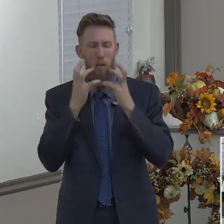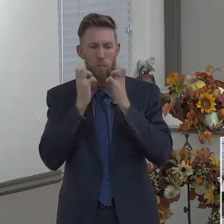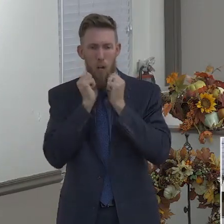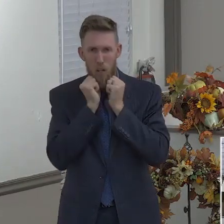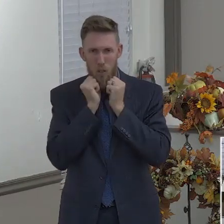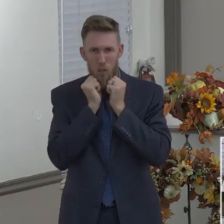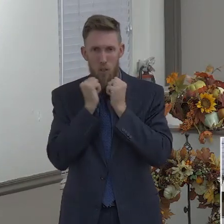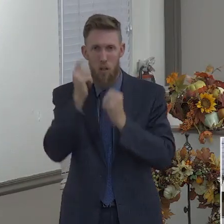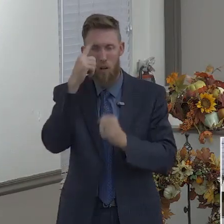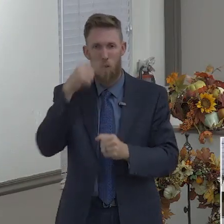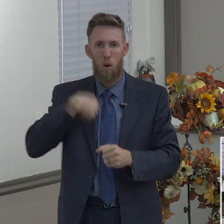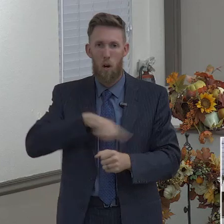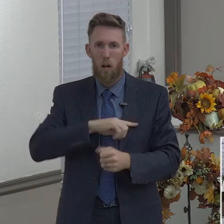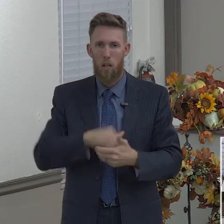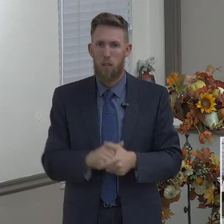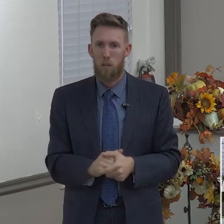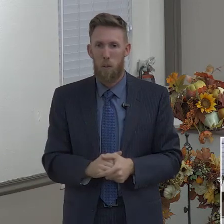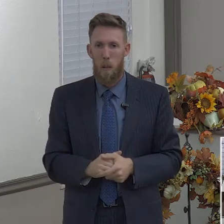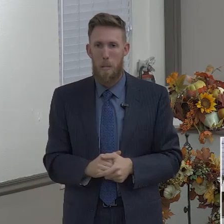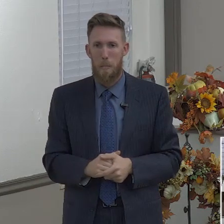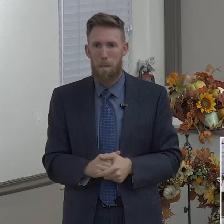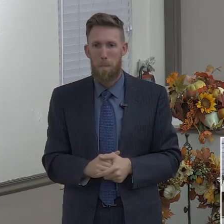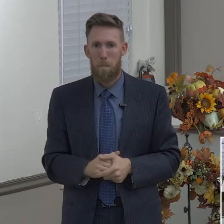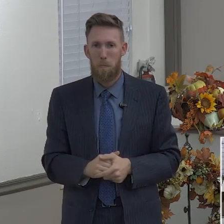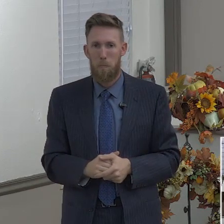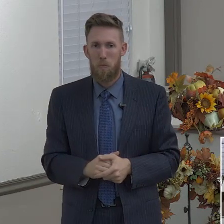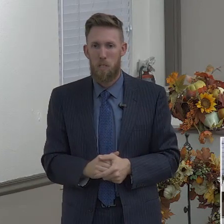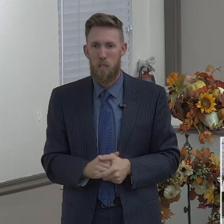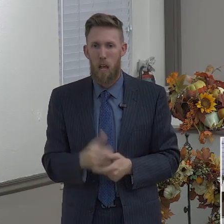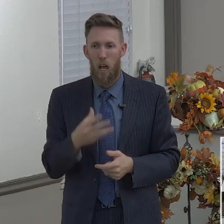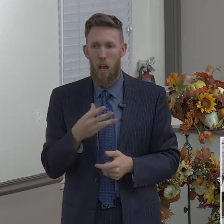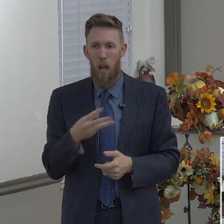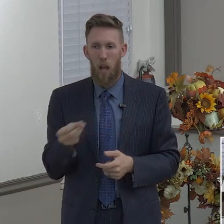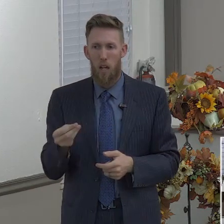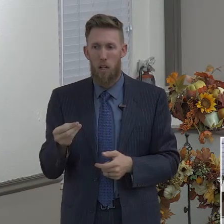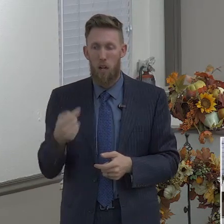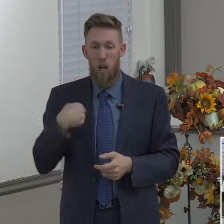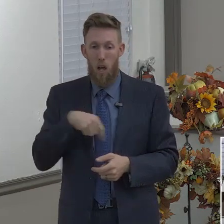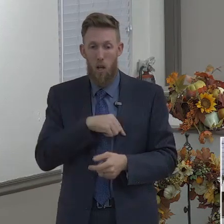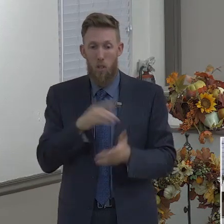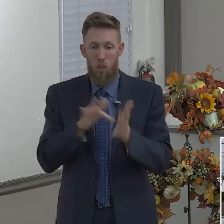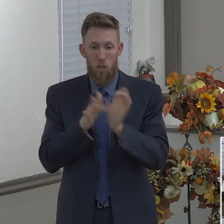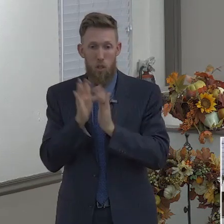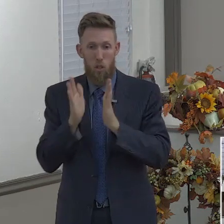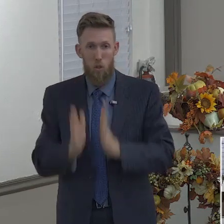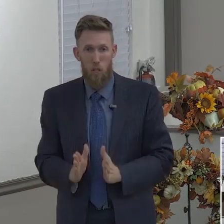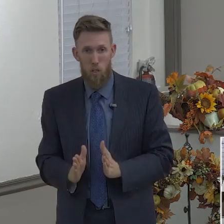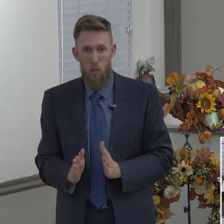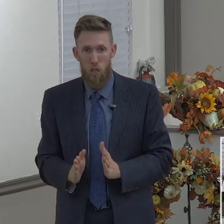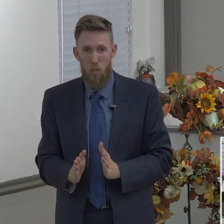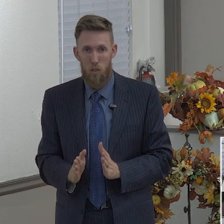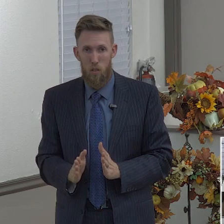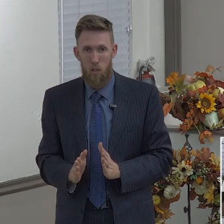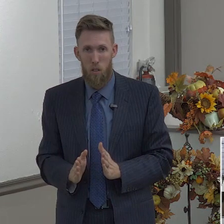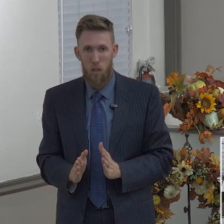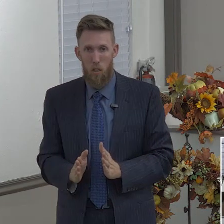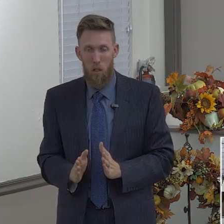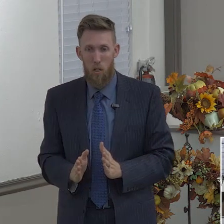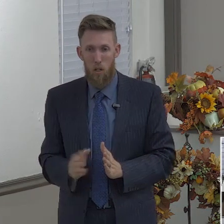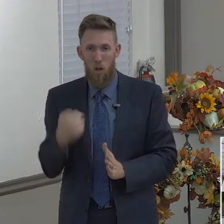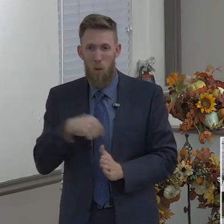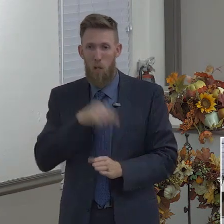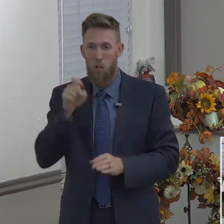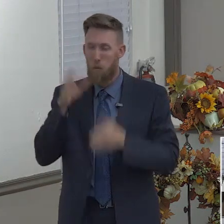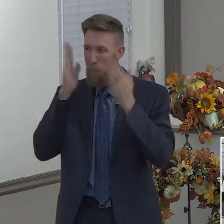as Christians, we should claim these promises, and we should let these promises of God encourage us. Next, it's